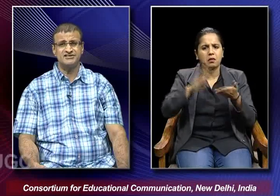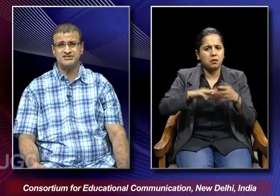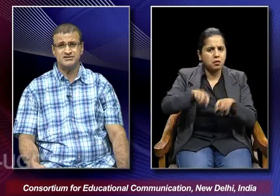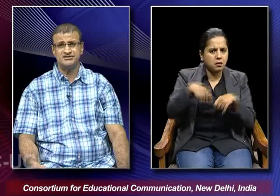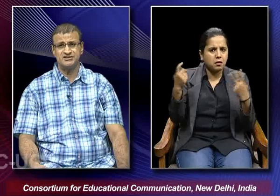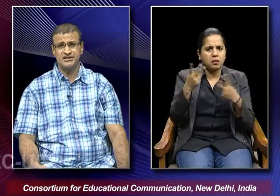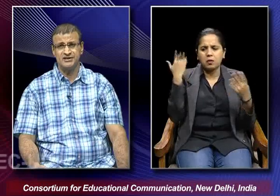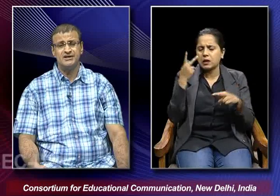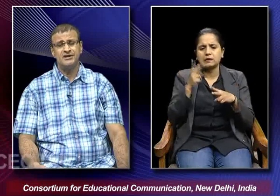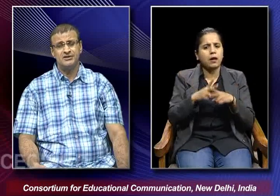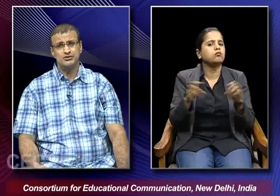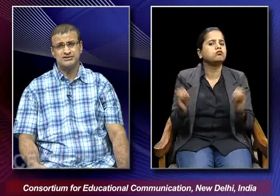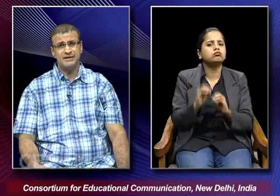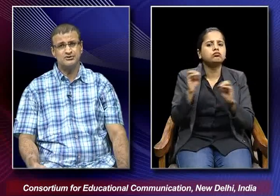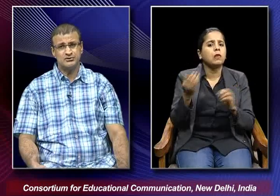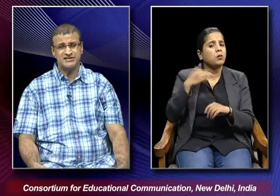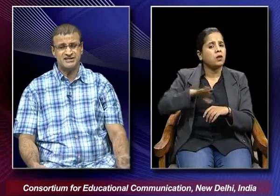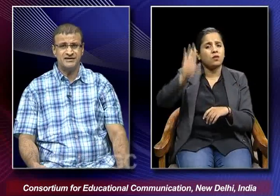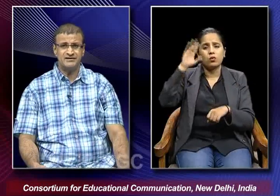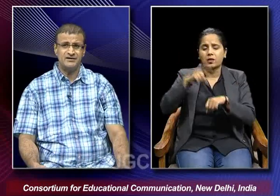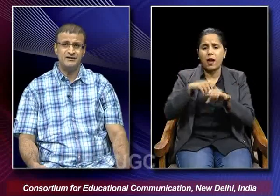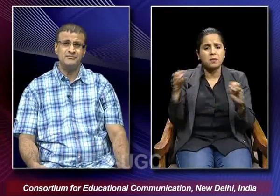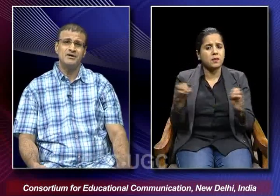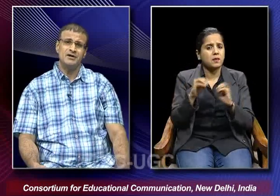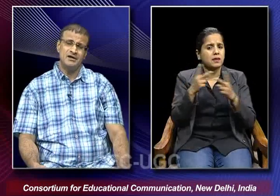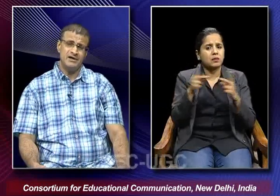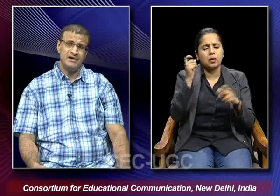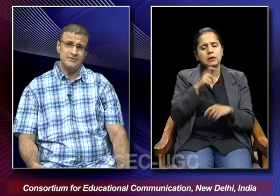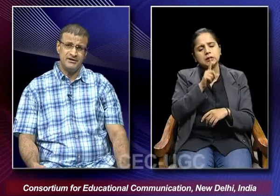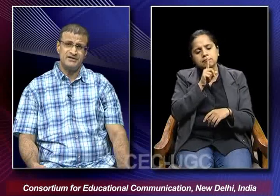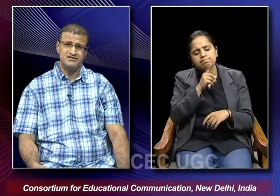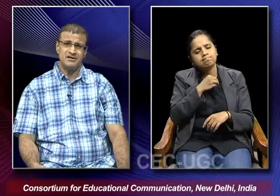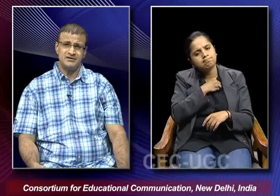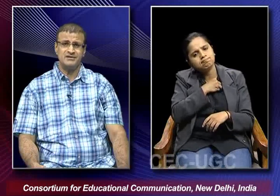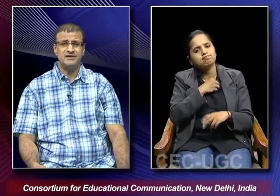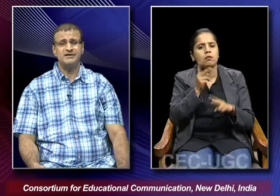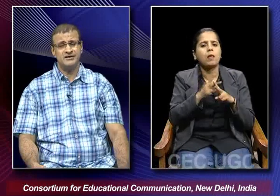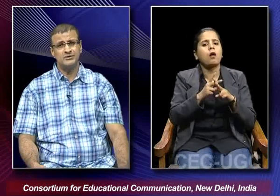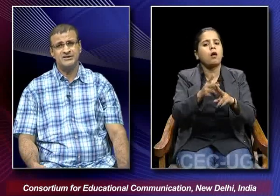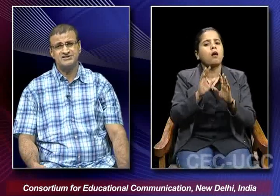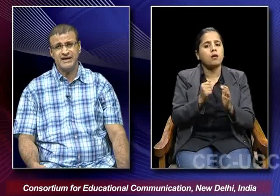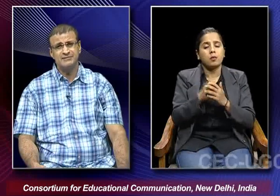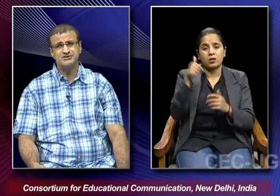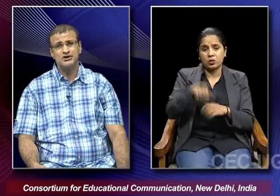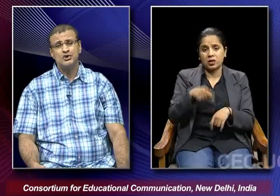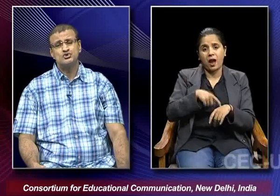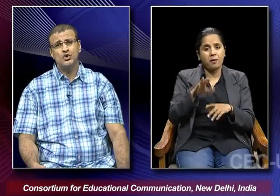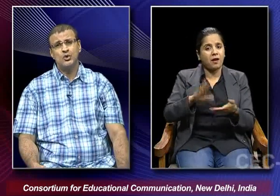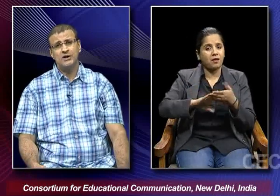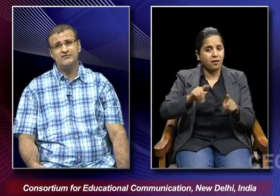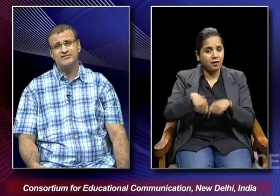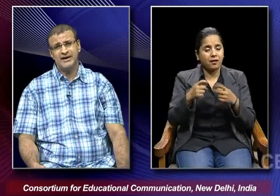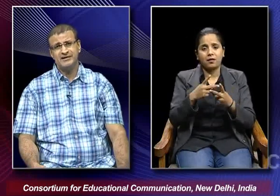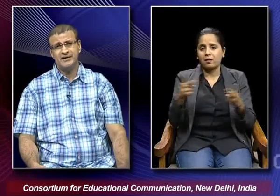exist generally in those times to the extent it is there in today's times. So